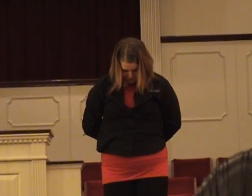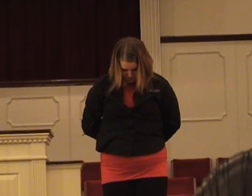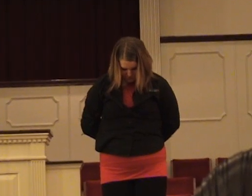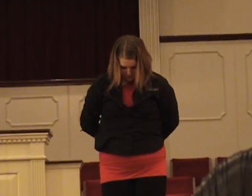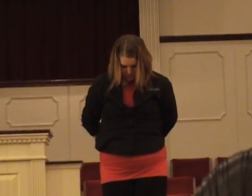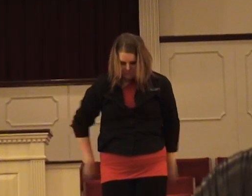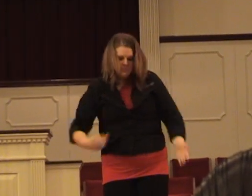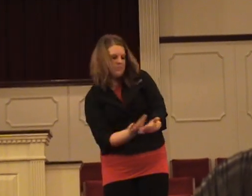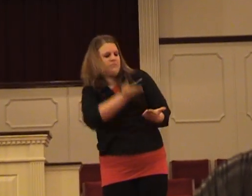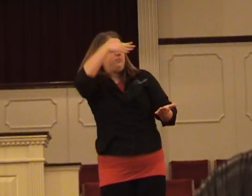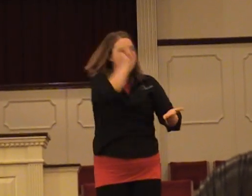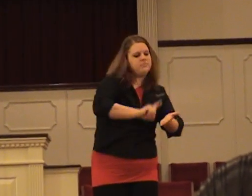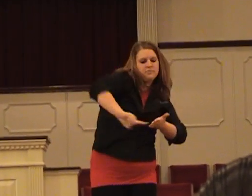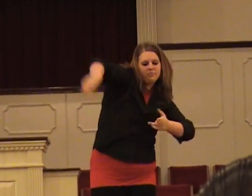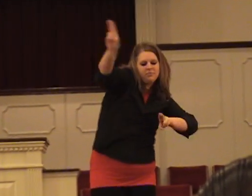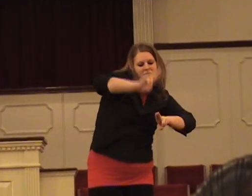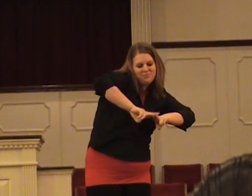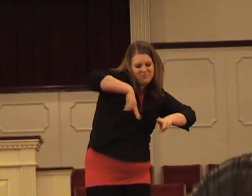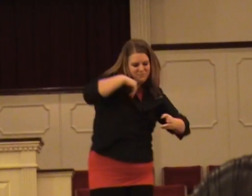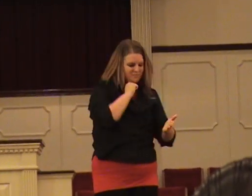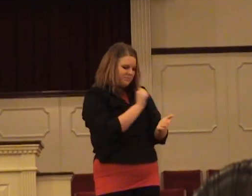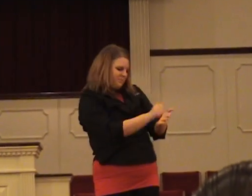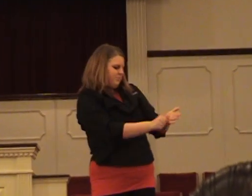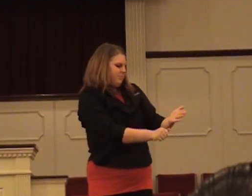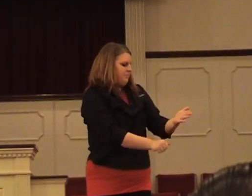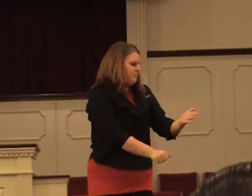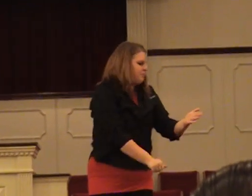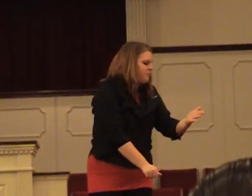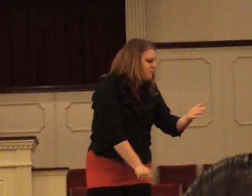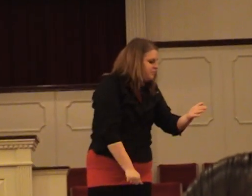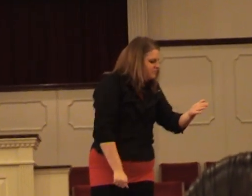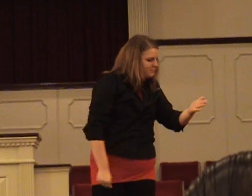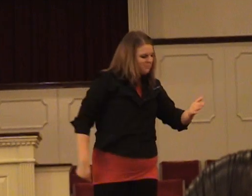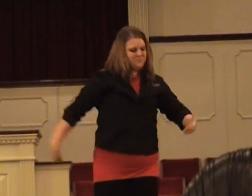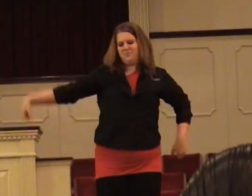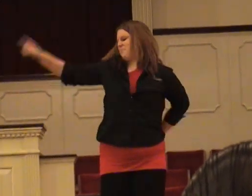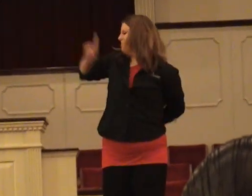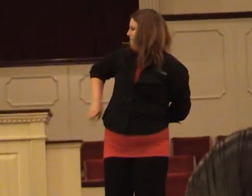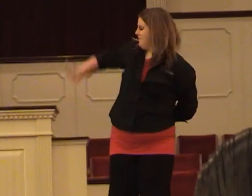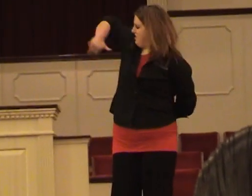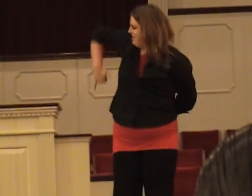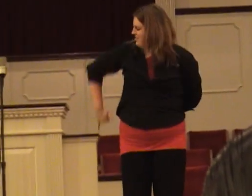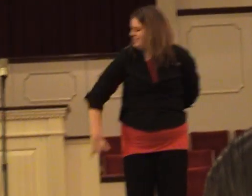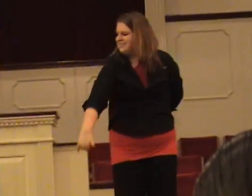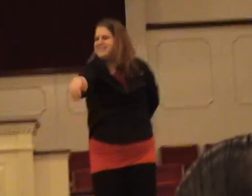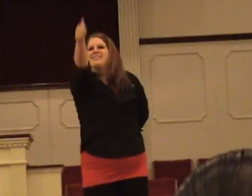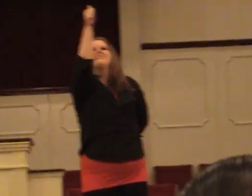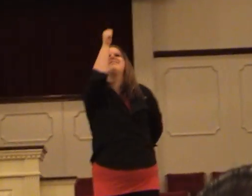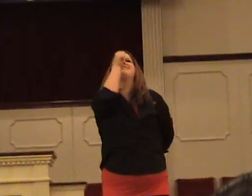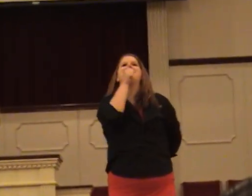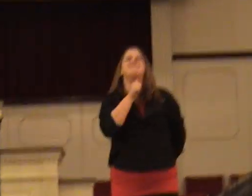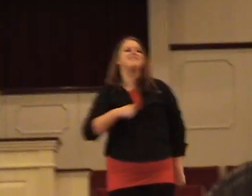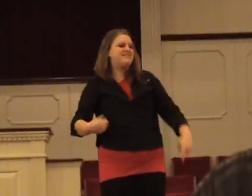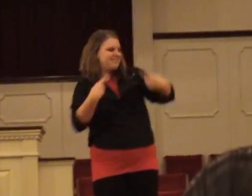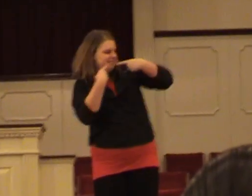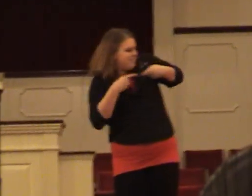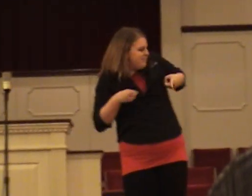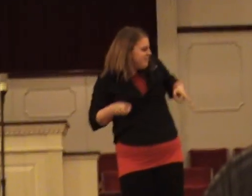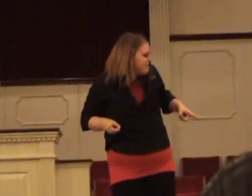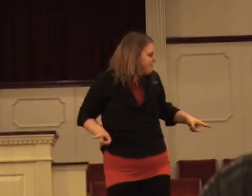Soul strokes on a page Eternity's secrets revealed